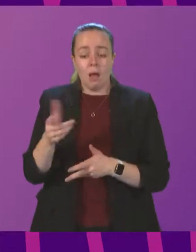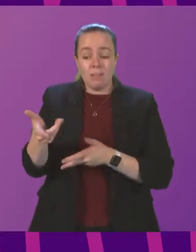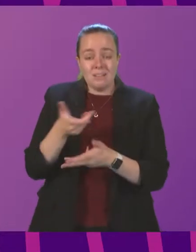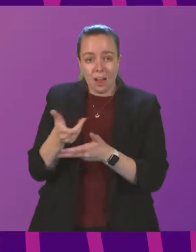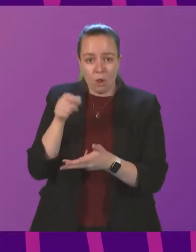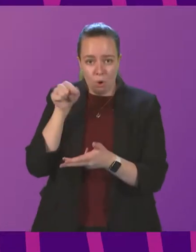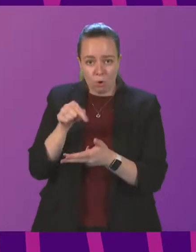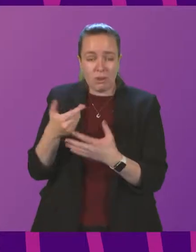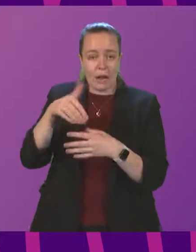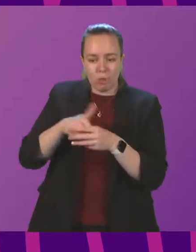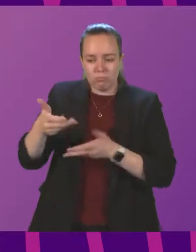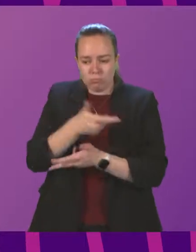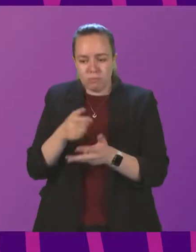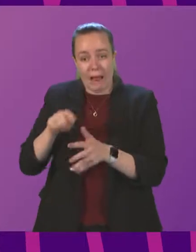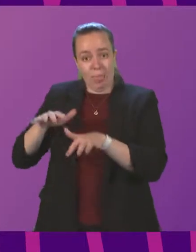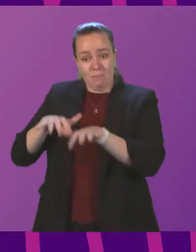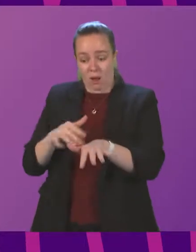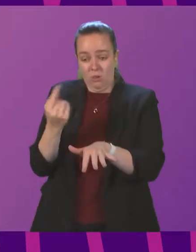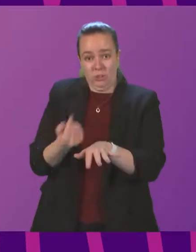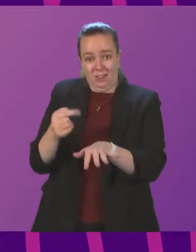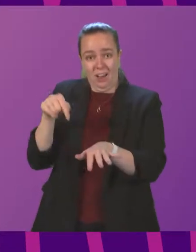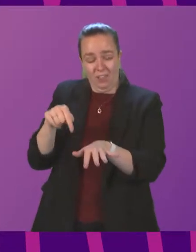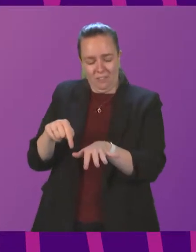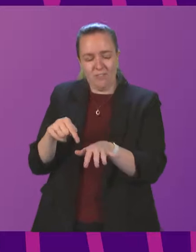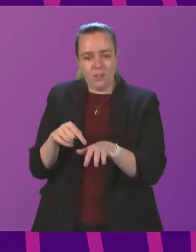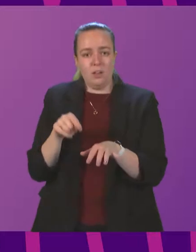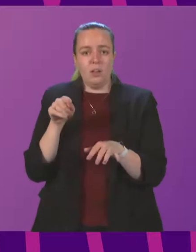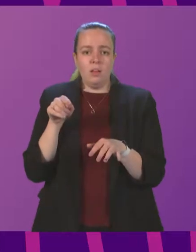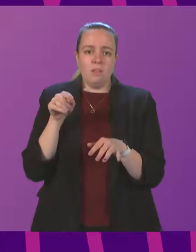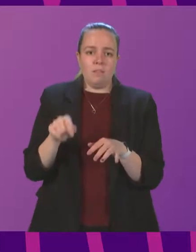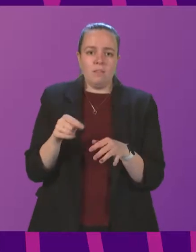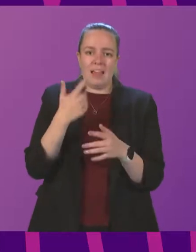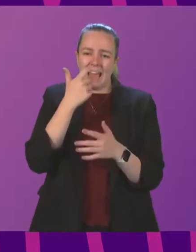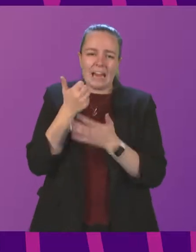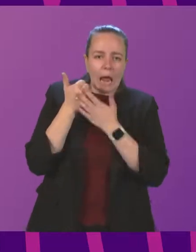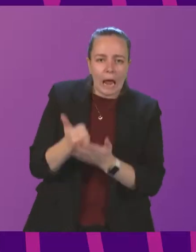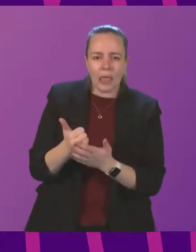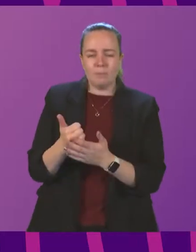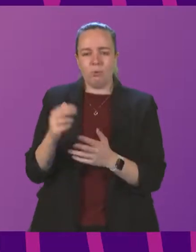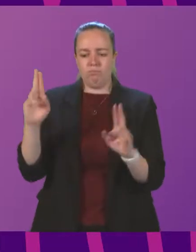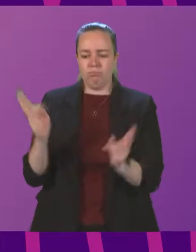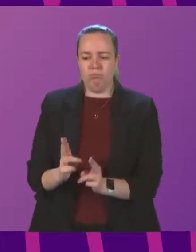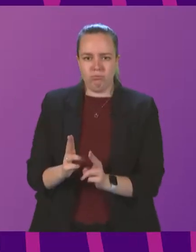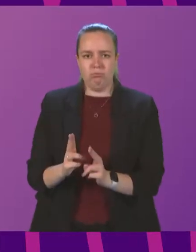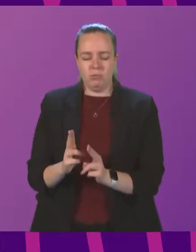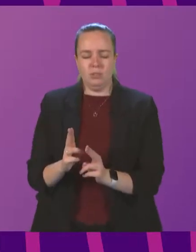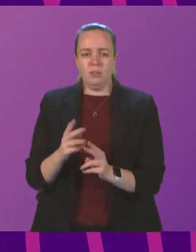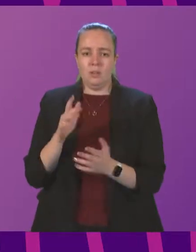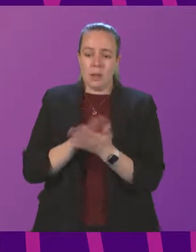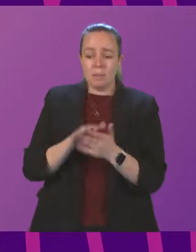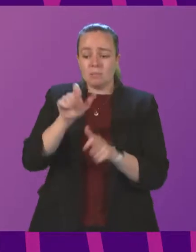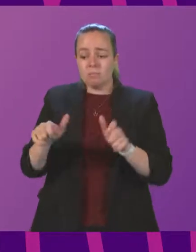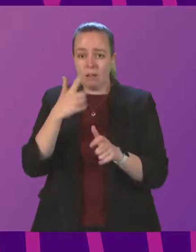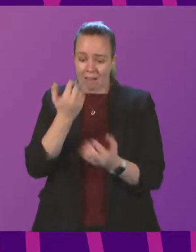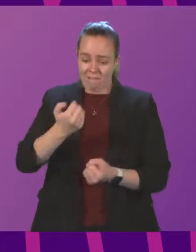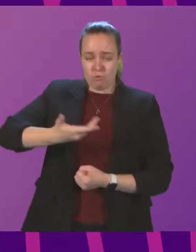discussions at the marches themselves, at COP26, and they can, of course, help to deescalate tensions and allow protesters to exercise their right to